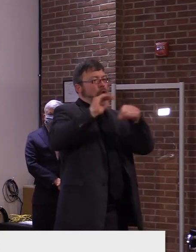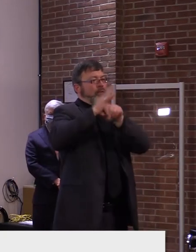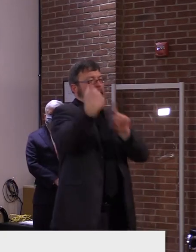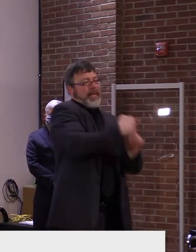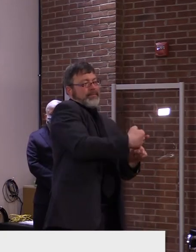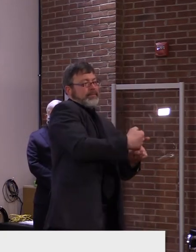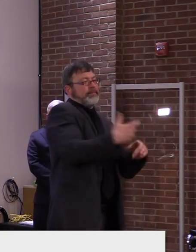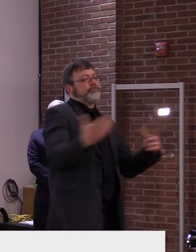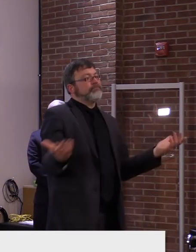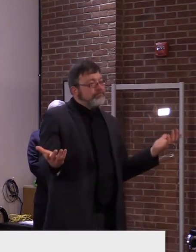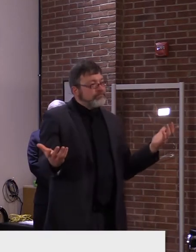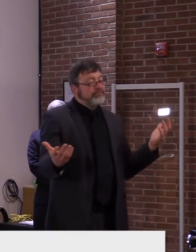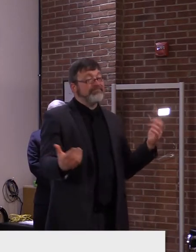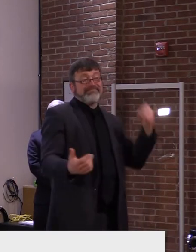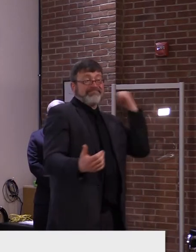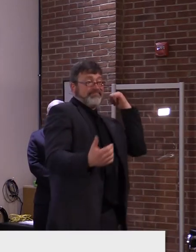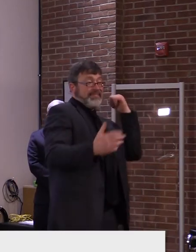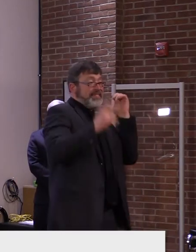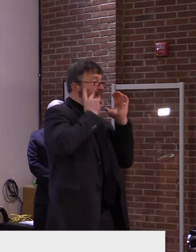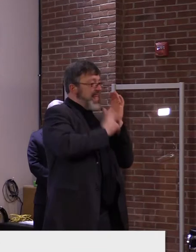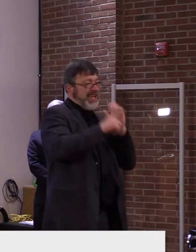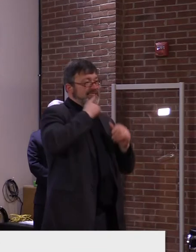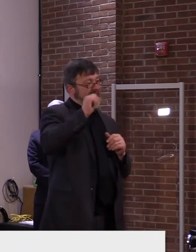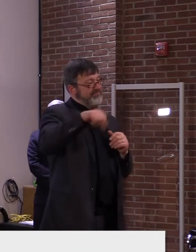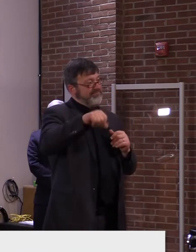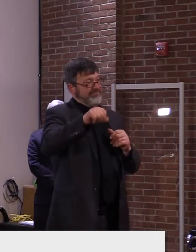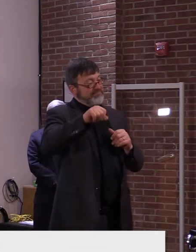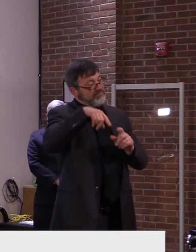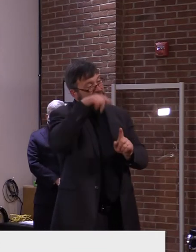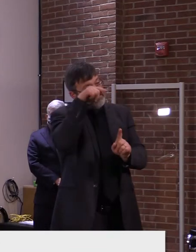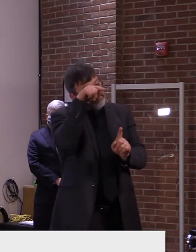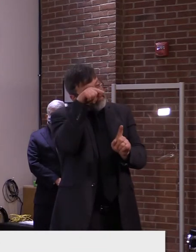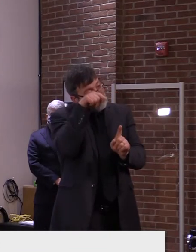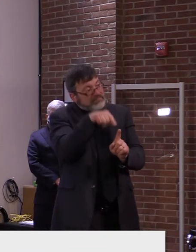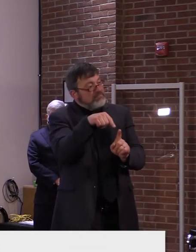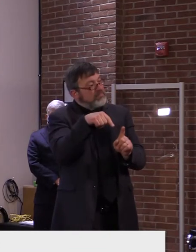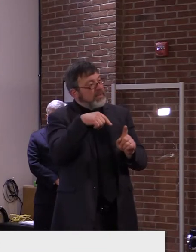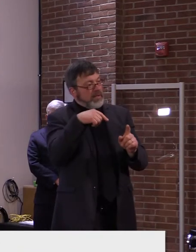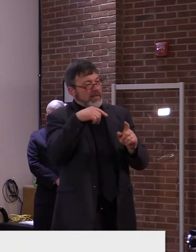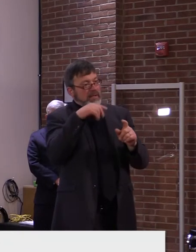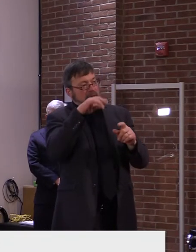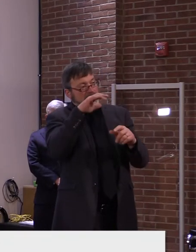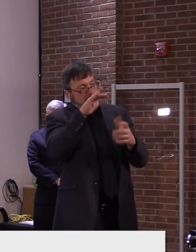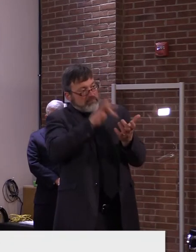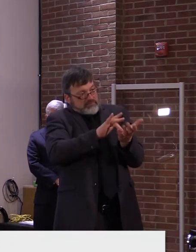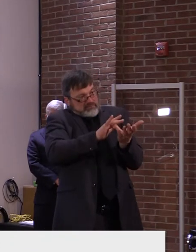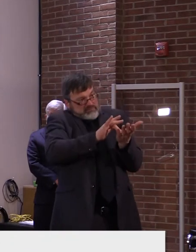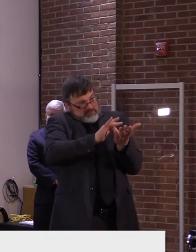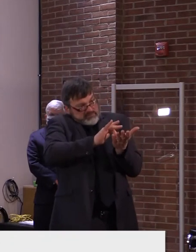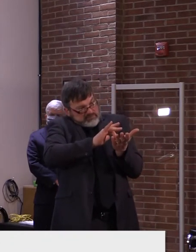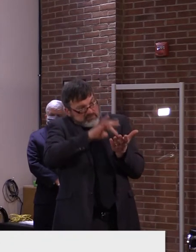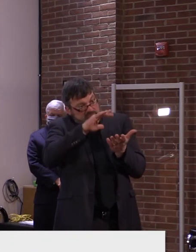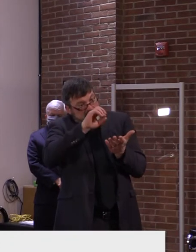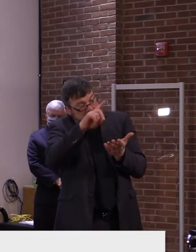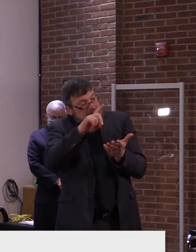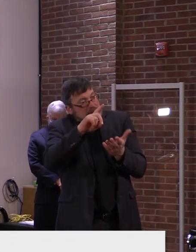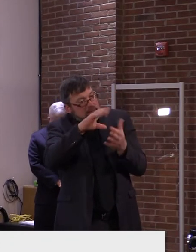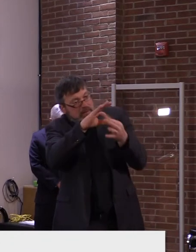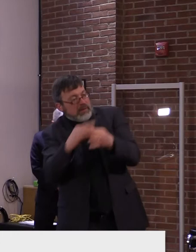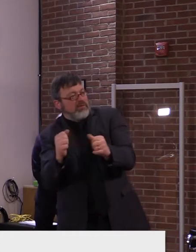the root cause is really the isolation produced by the pandemic. The fact that people,